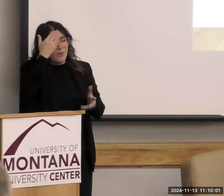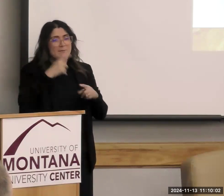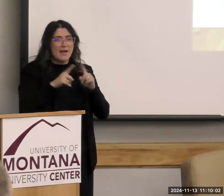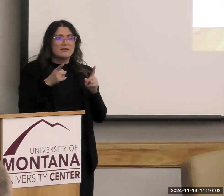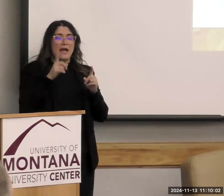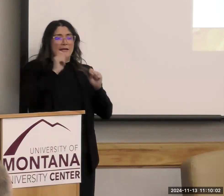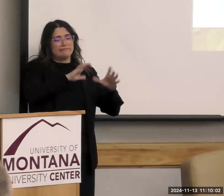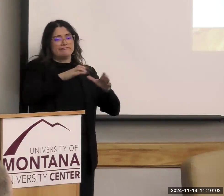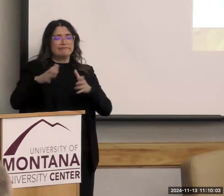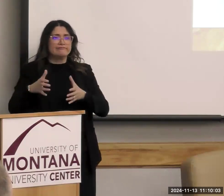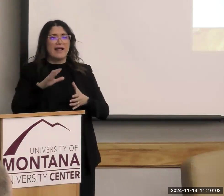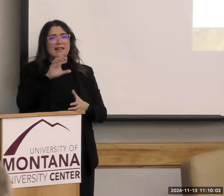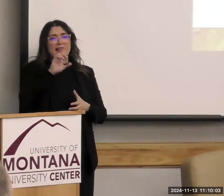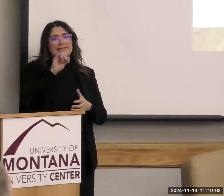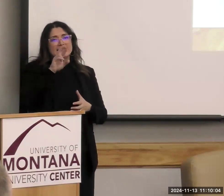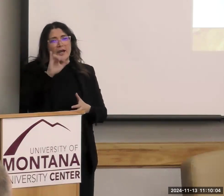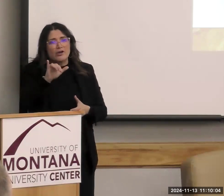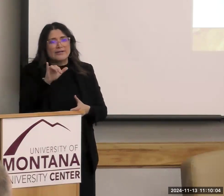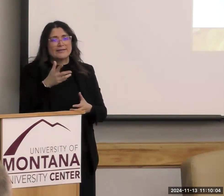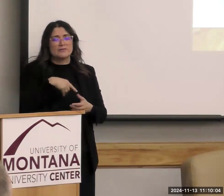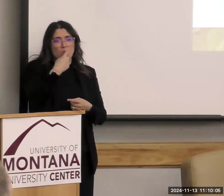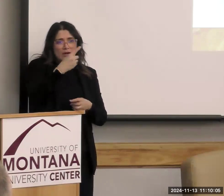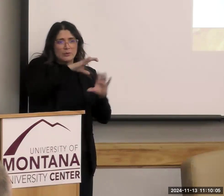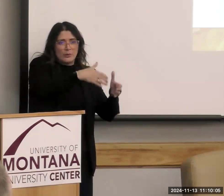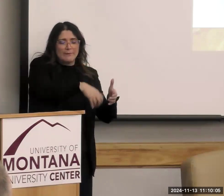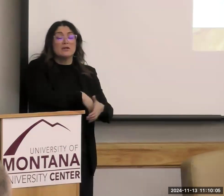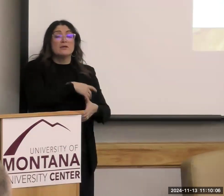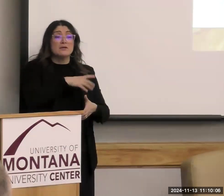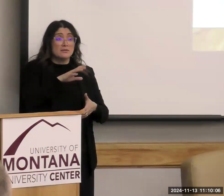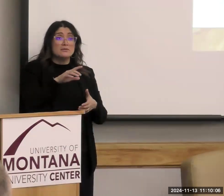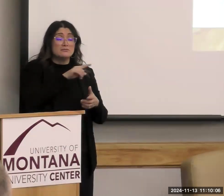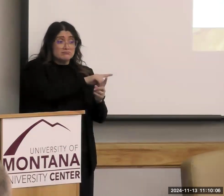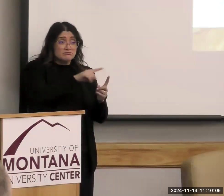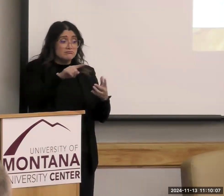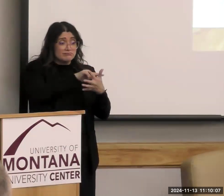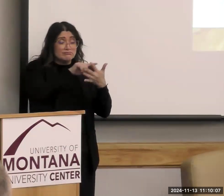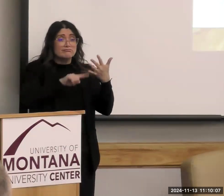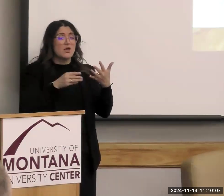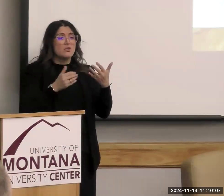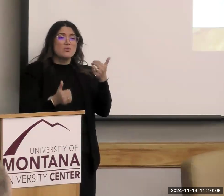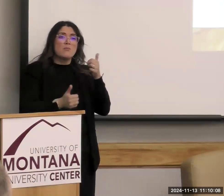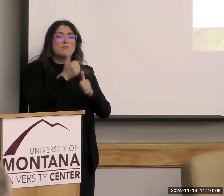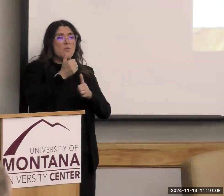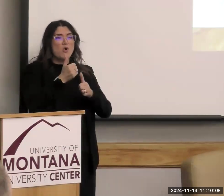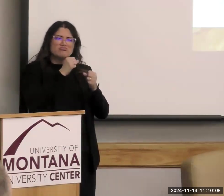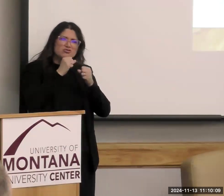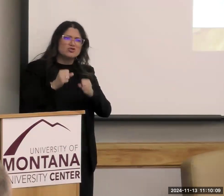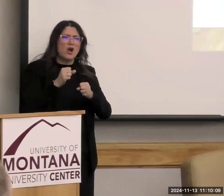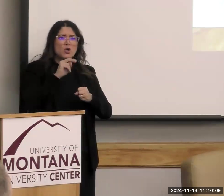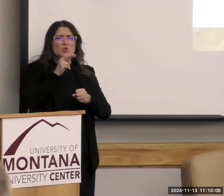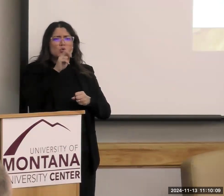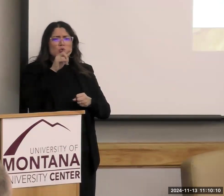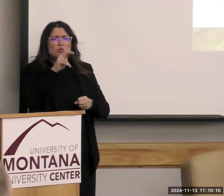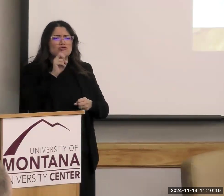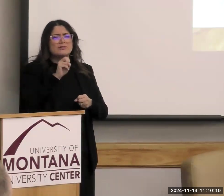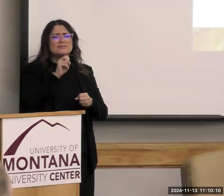the groupings of foods, like dairy is one grouping. Find those that have the most nutrient-dense foods and beverages and stay within